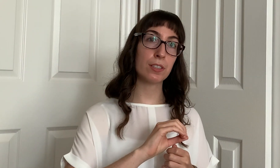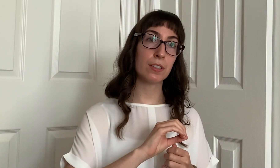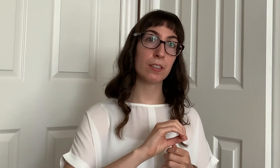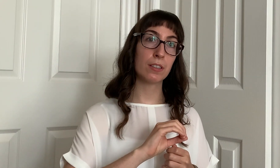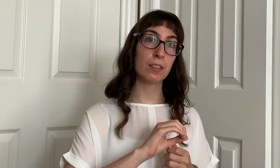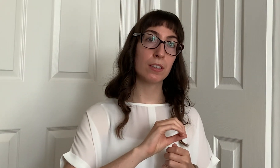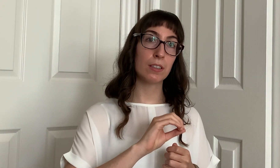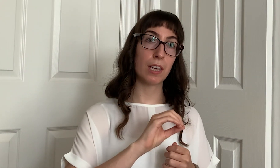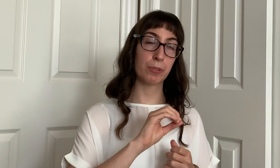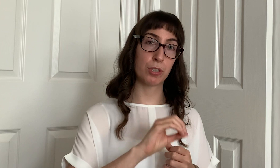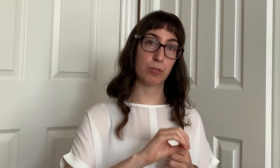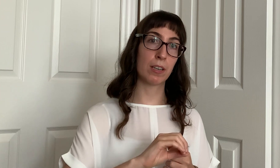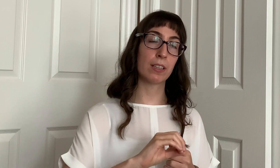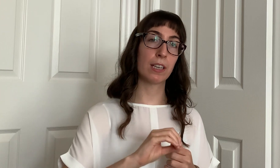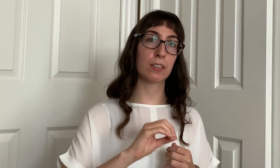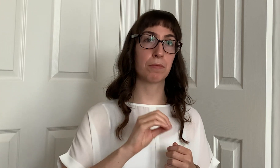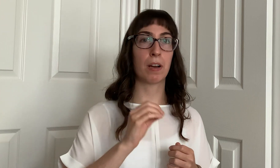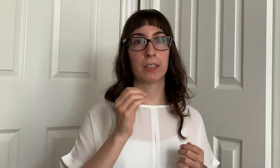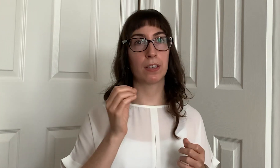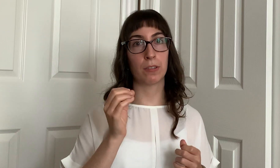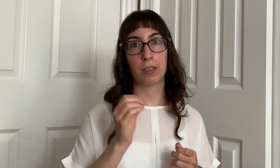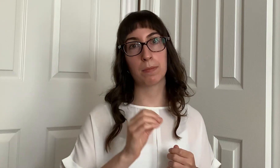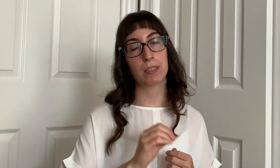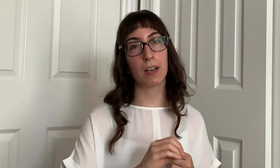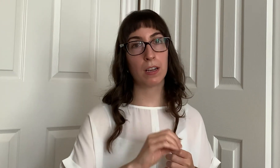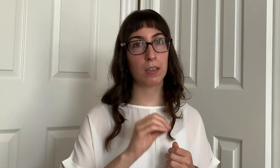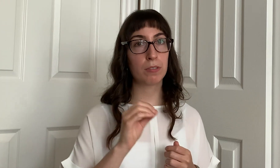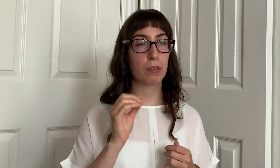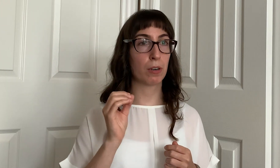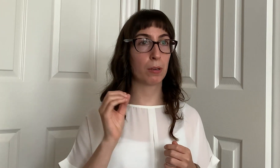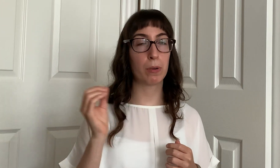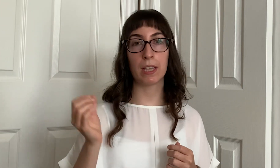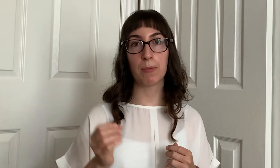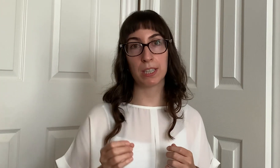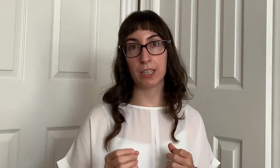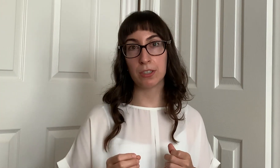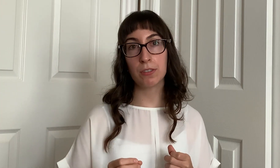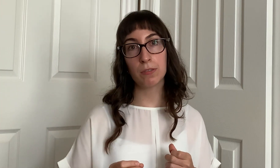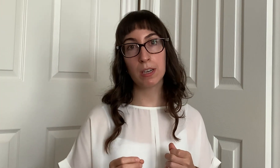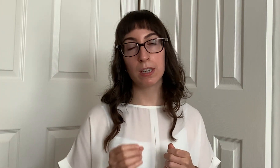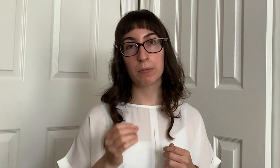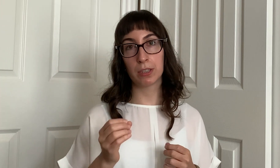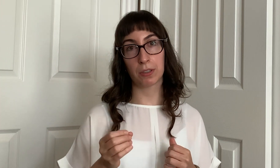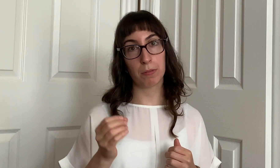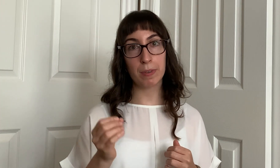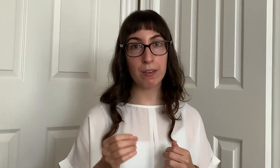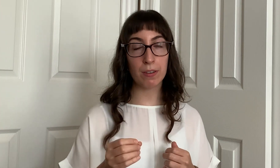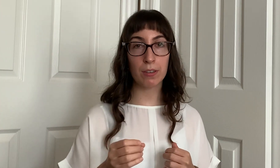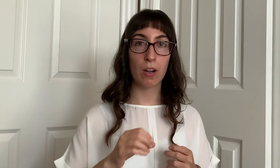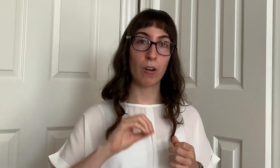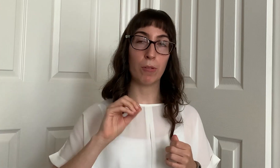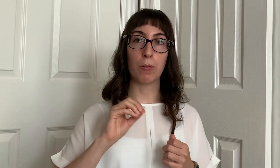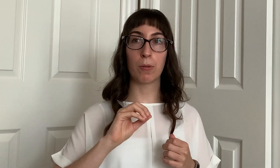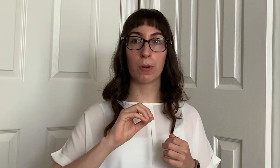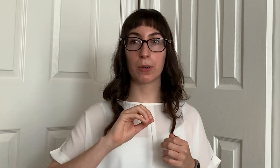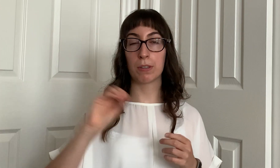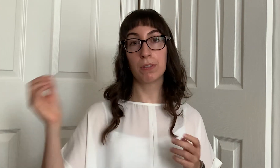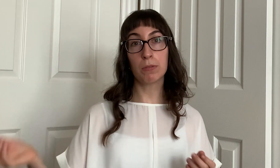that was struggling to find you know themselves or what they wanted to do with their career or the